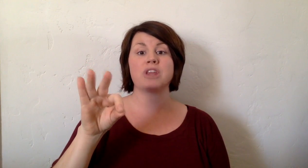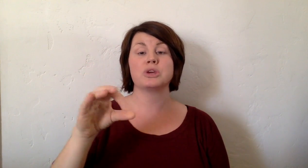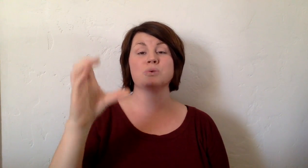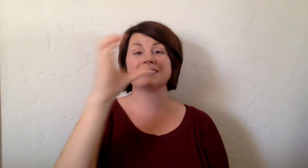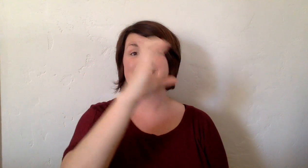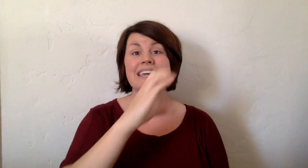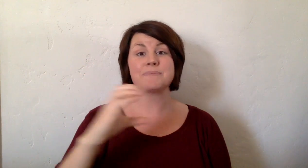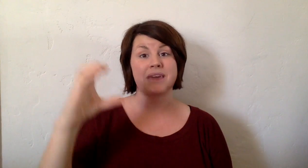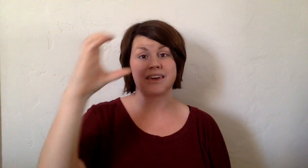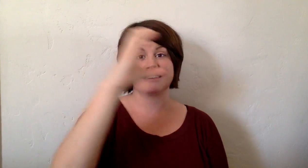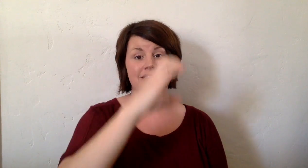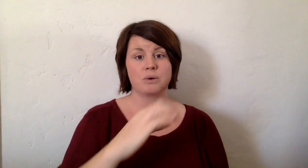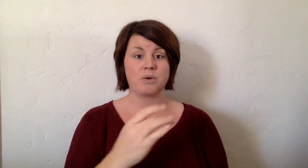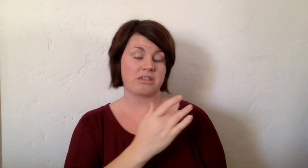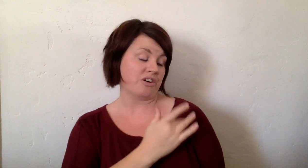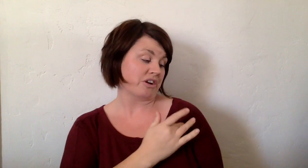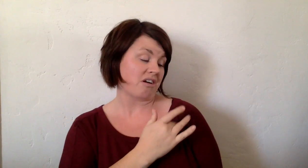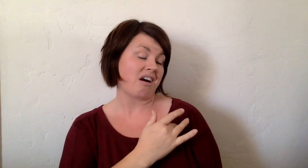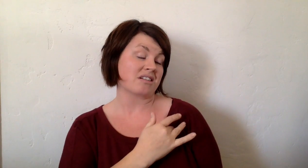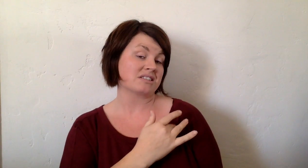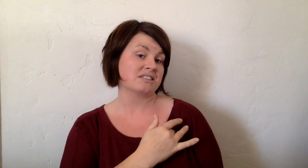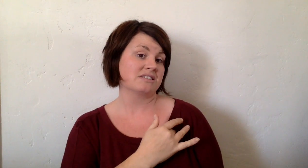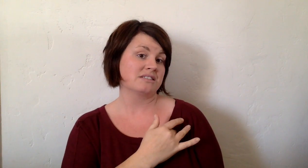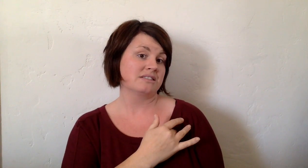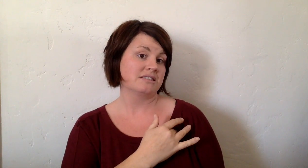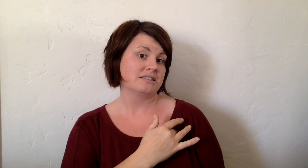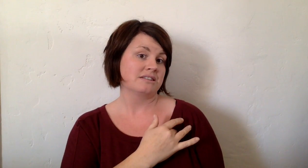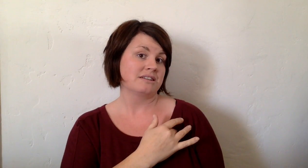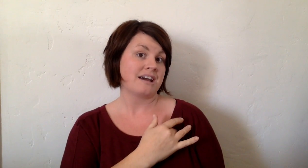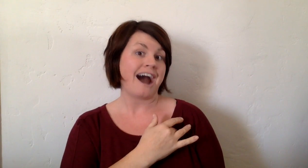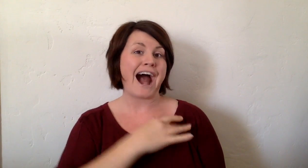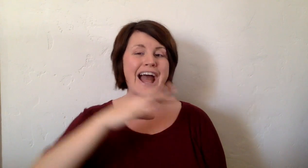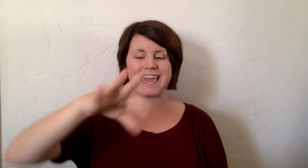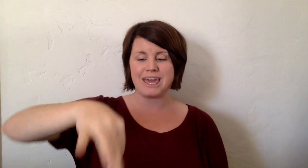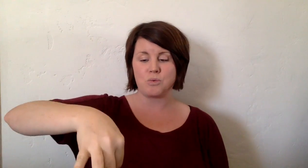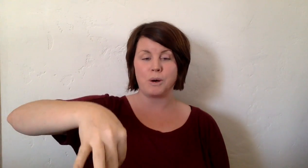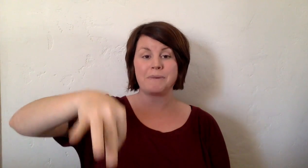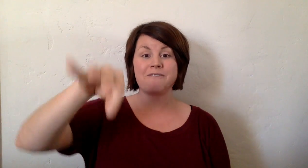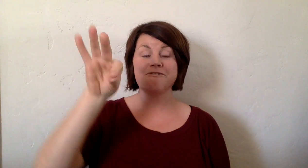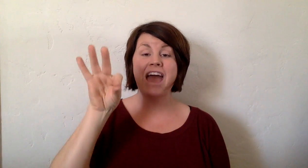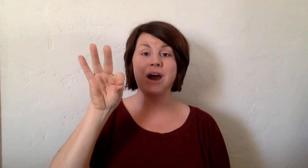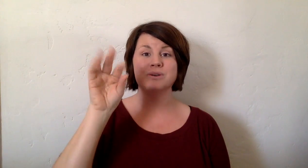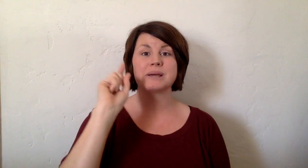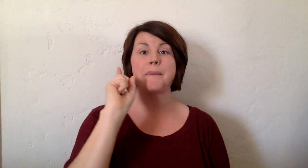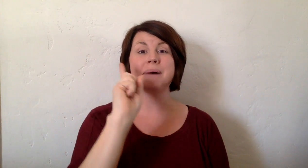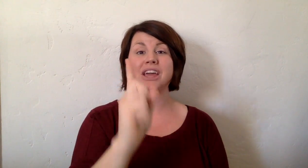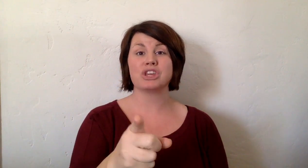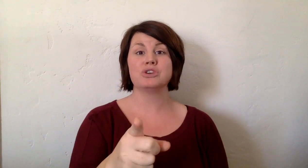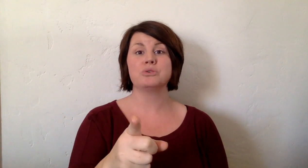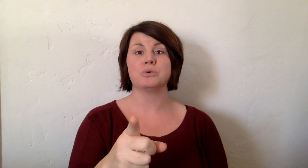you seek me with all your heart. I will be found by you,